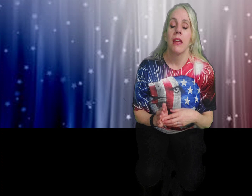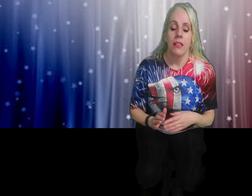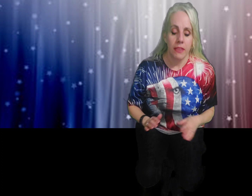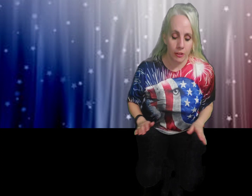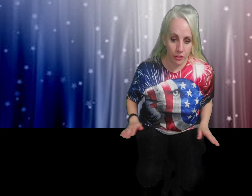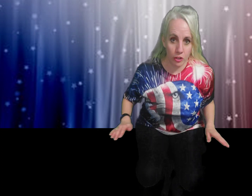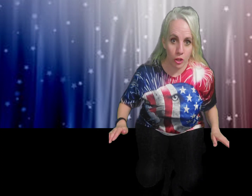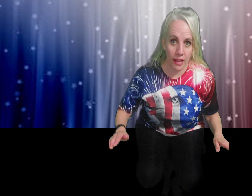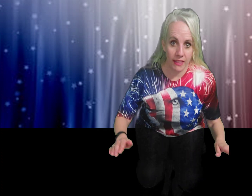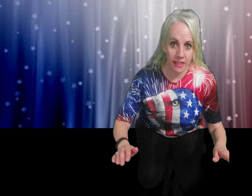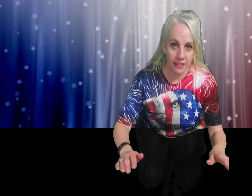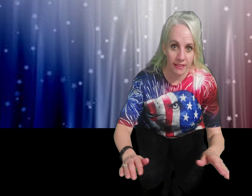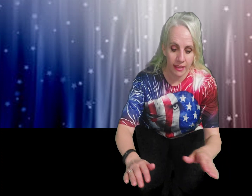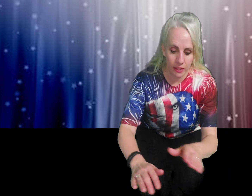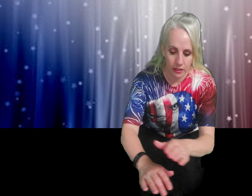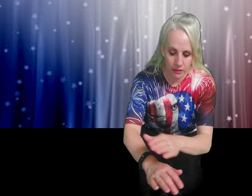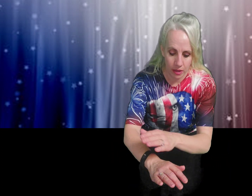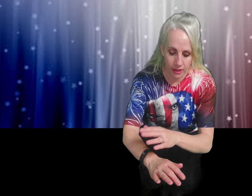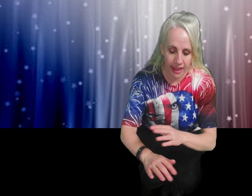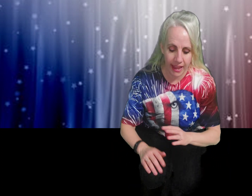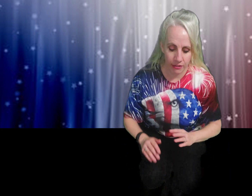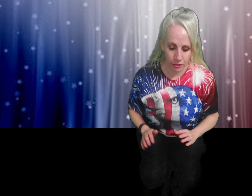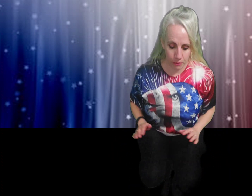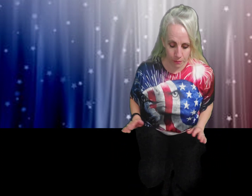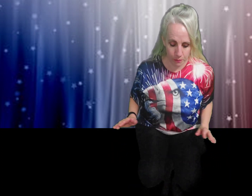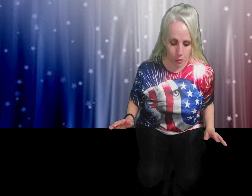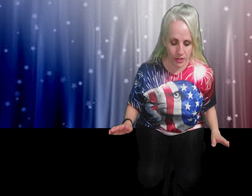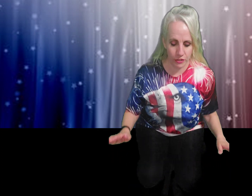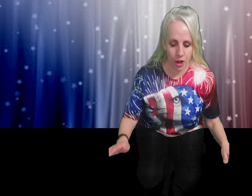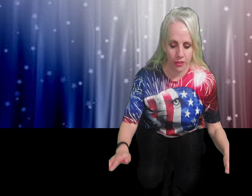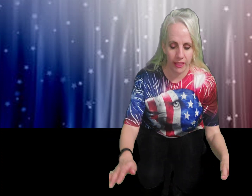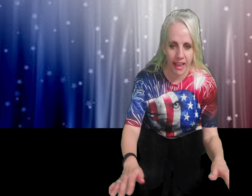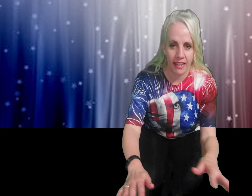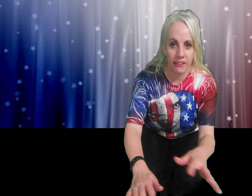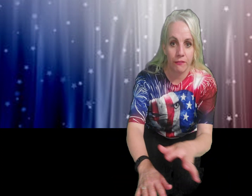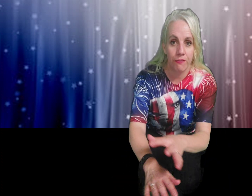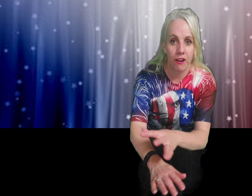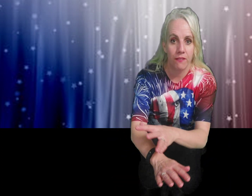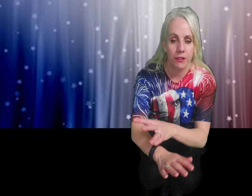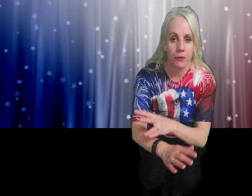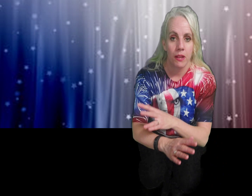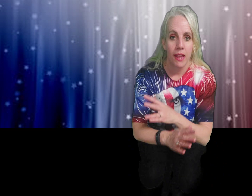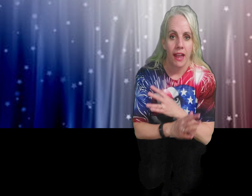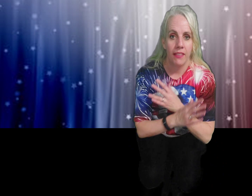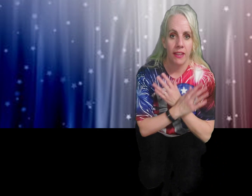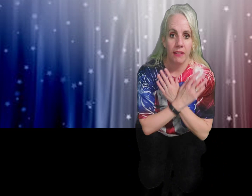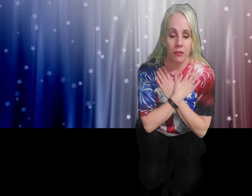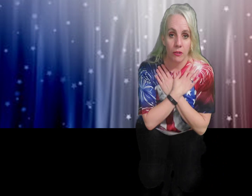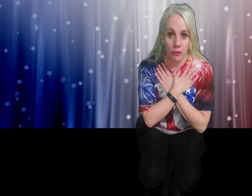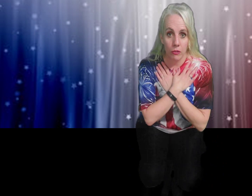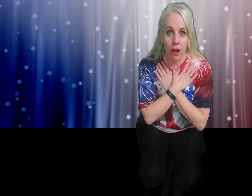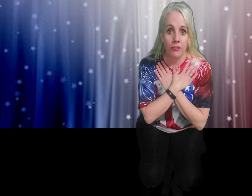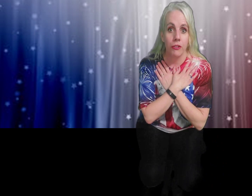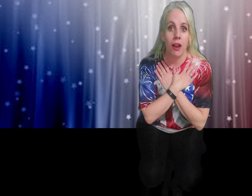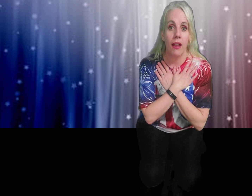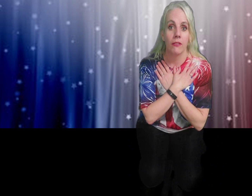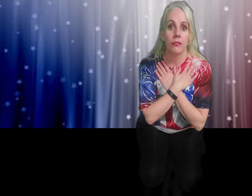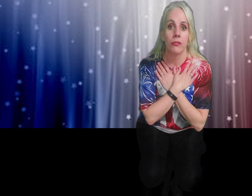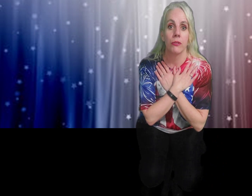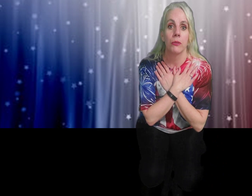then you're going to go like this, like the land. You're pointing to all the land in front of you. And then cross your hands to